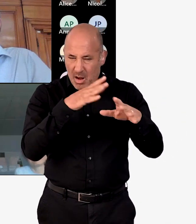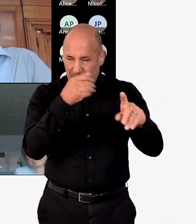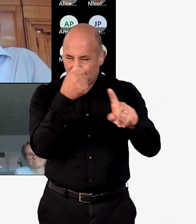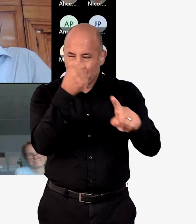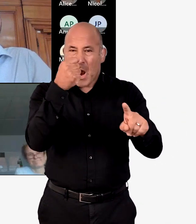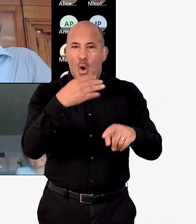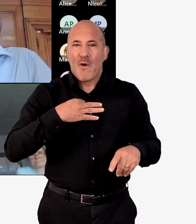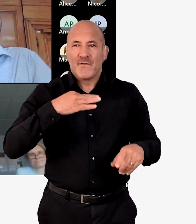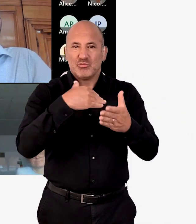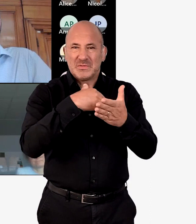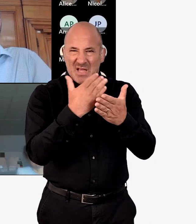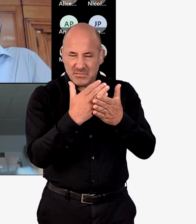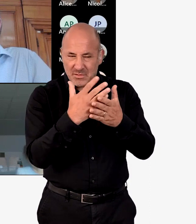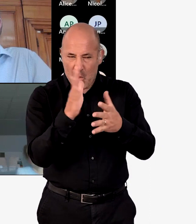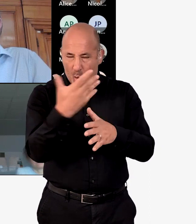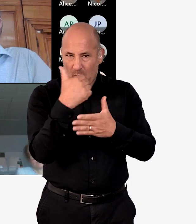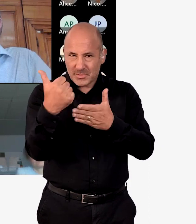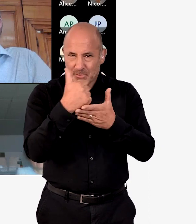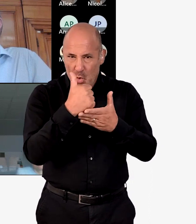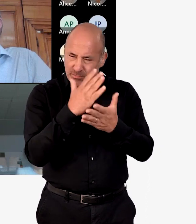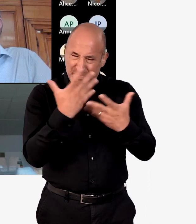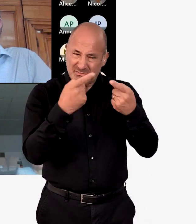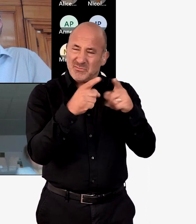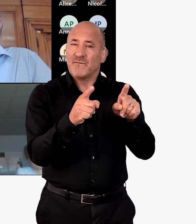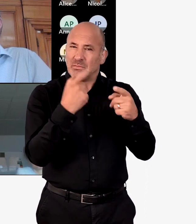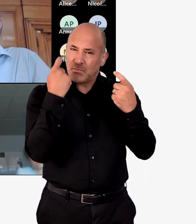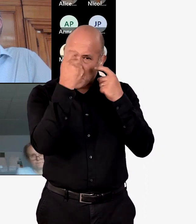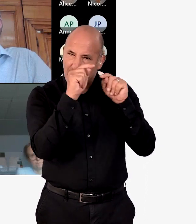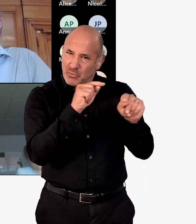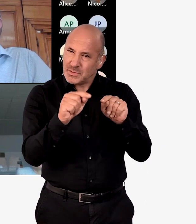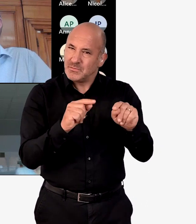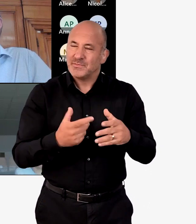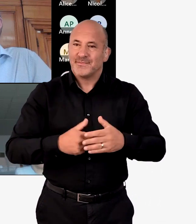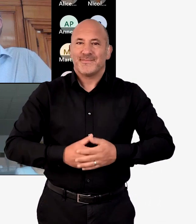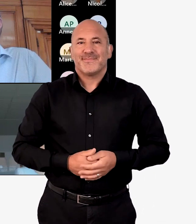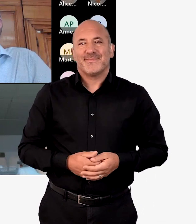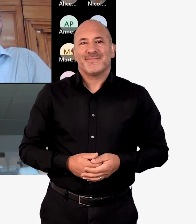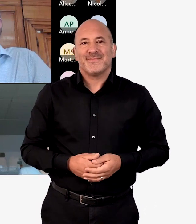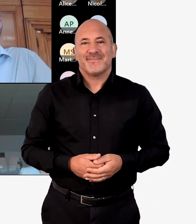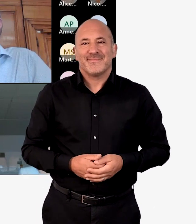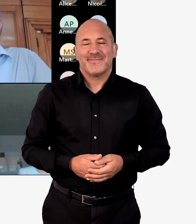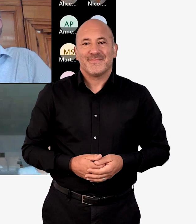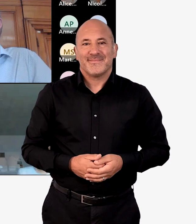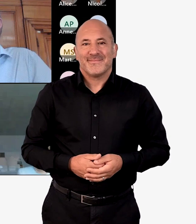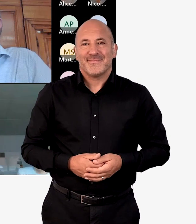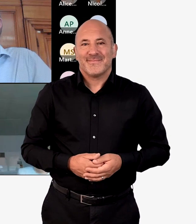about maybe one area of focus where we can make a difference with the voluntary sector and everyone's support.